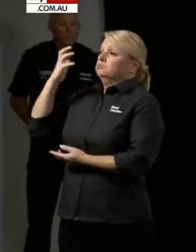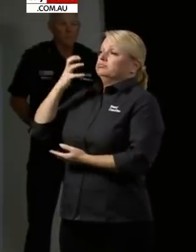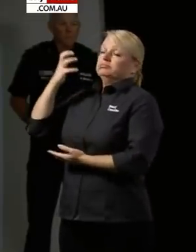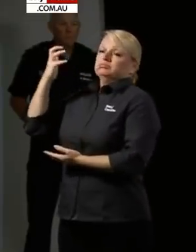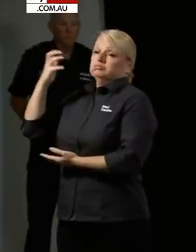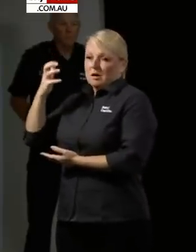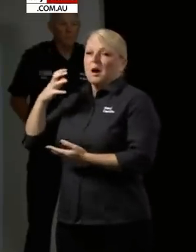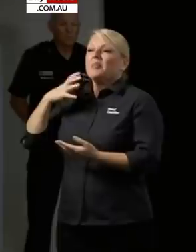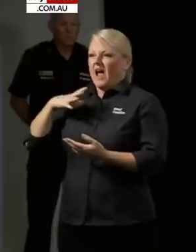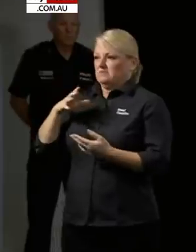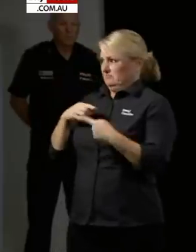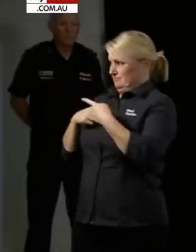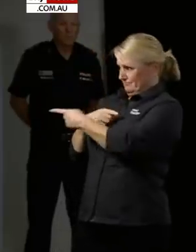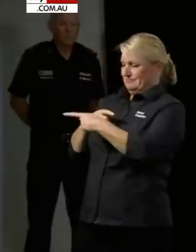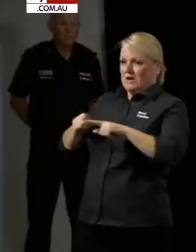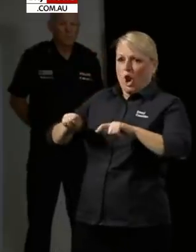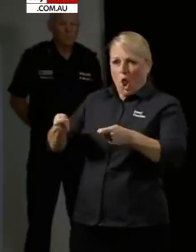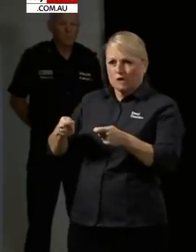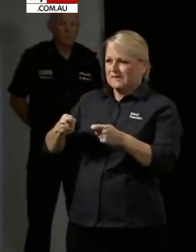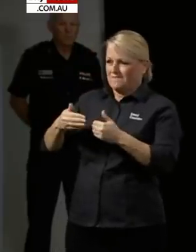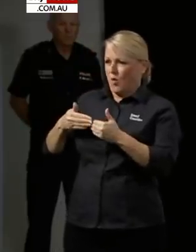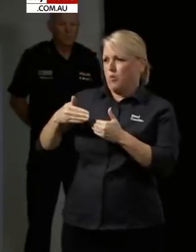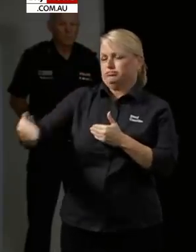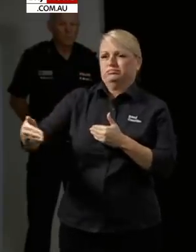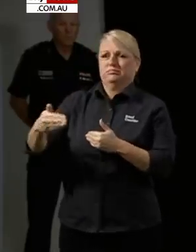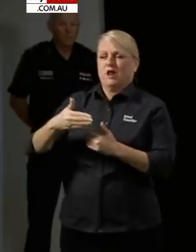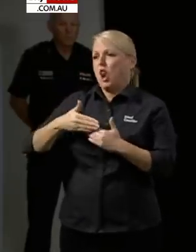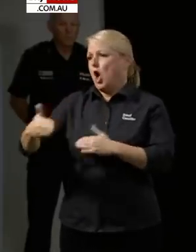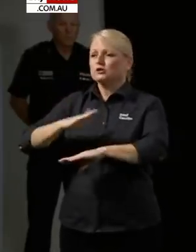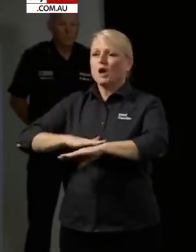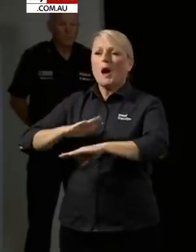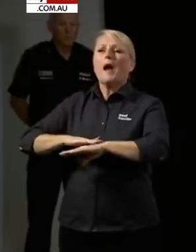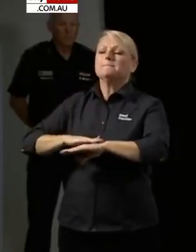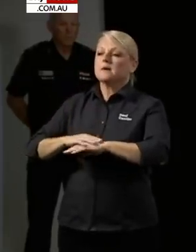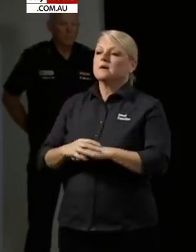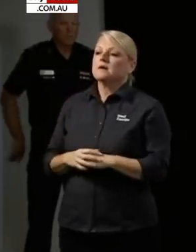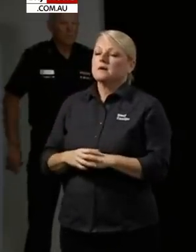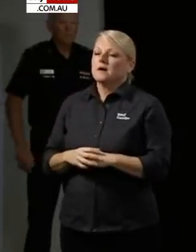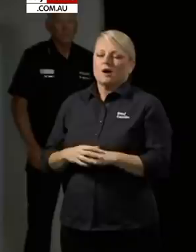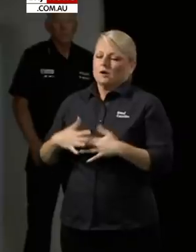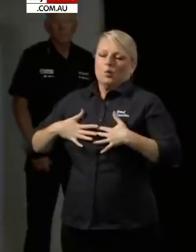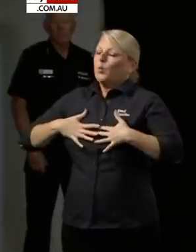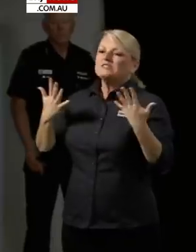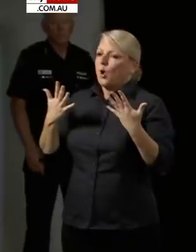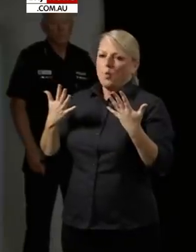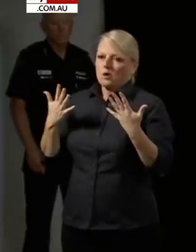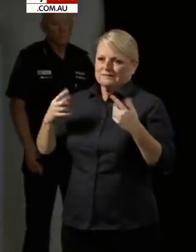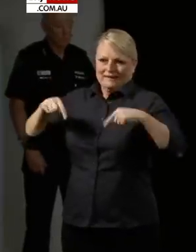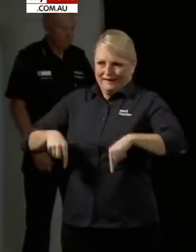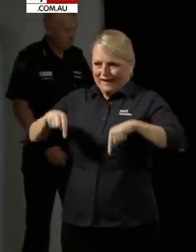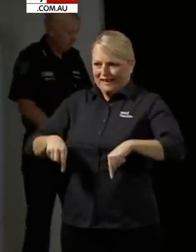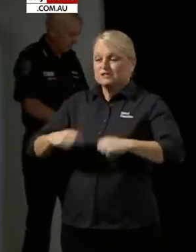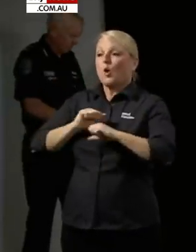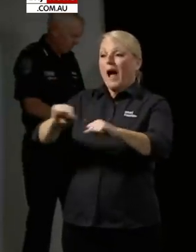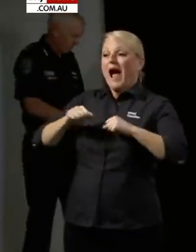to snuff it out and and to get rid of every last bit of community transmission. So this is a different